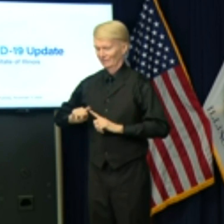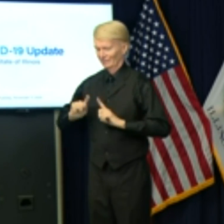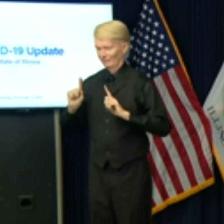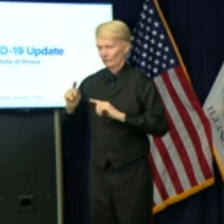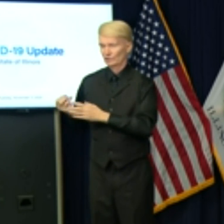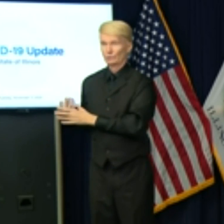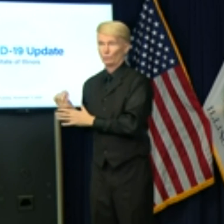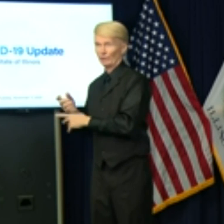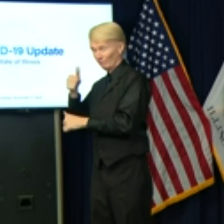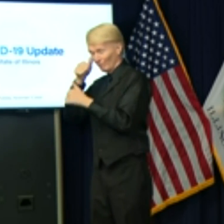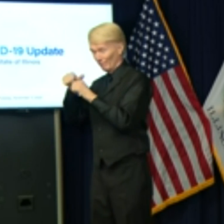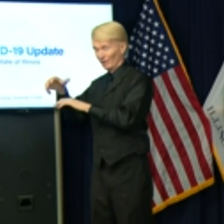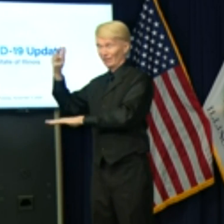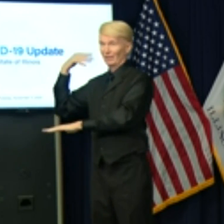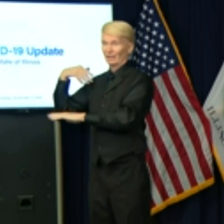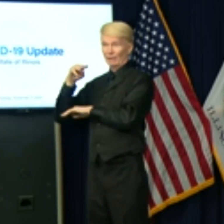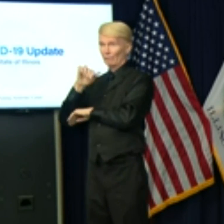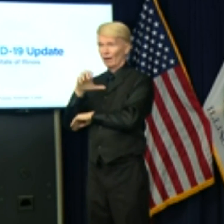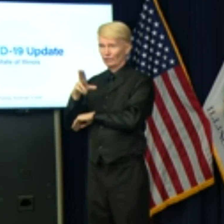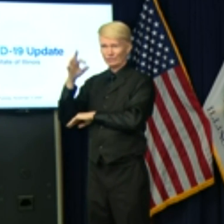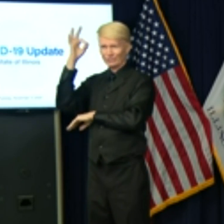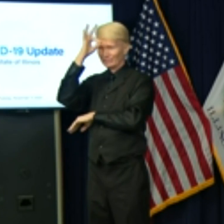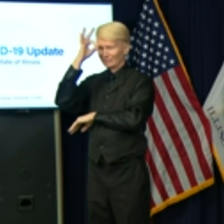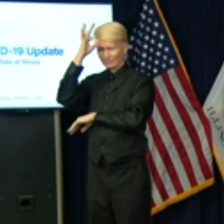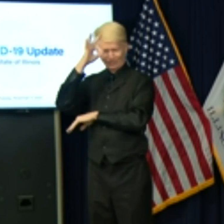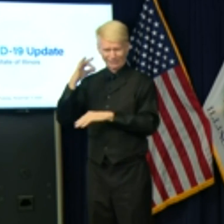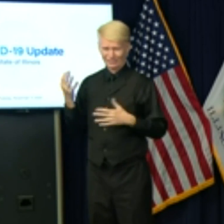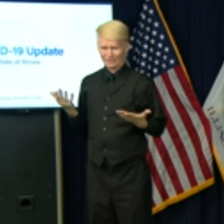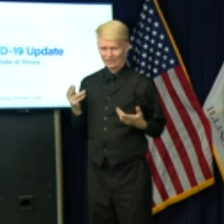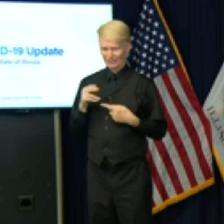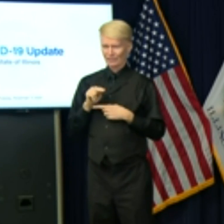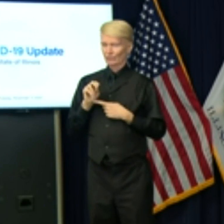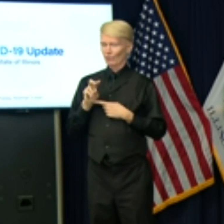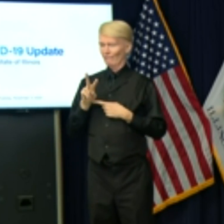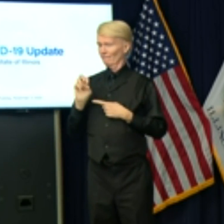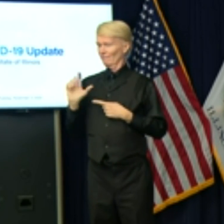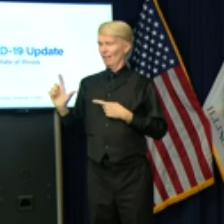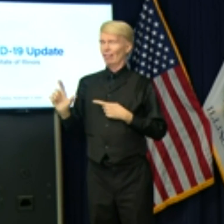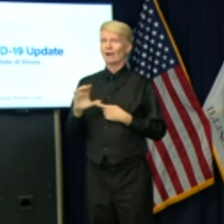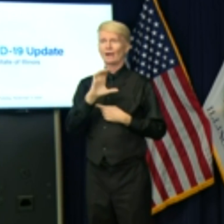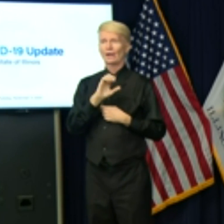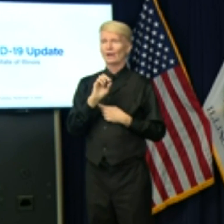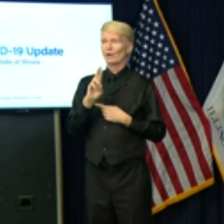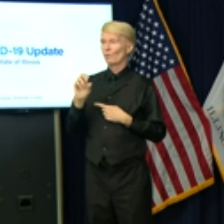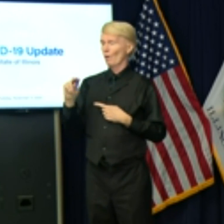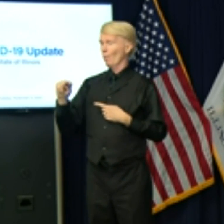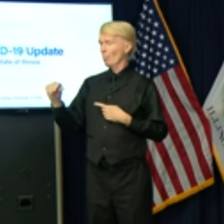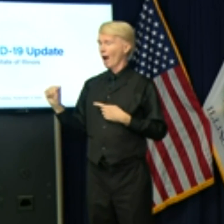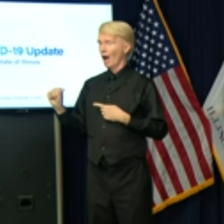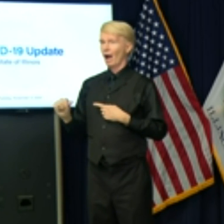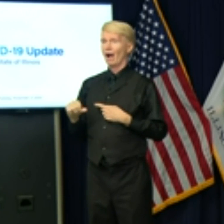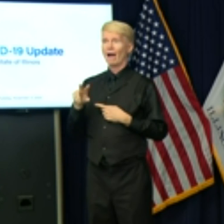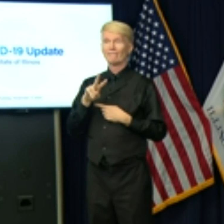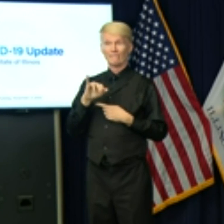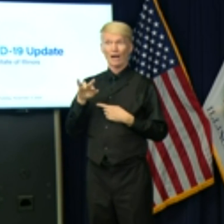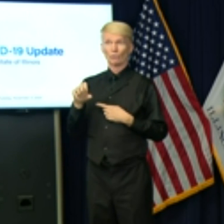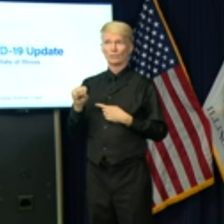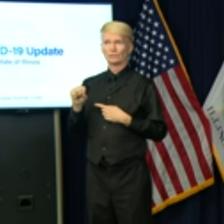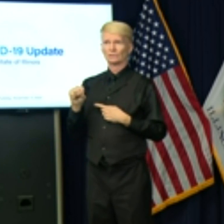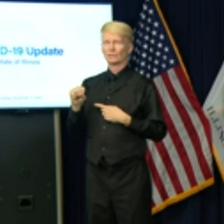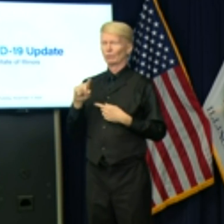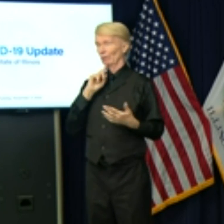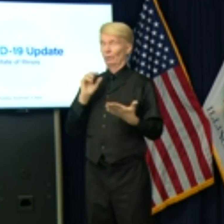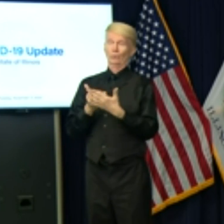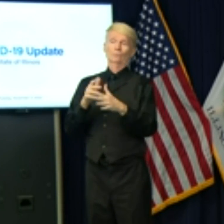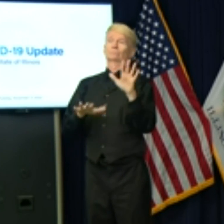did not know. You know, remember, in March, literally, the novel part of novel coronavirus was real, so novel that